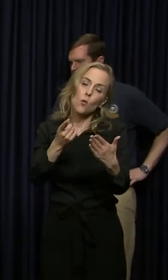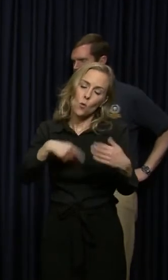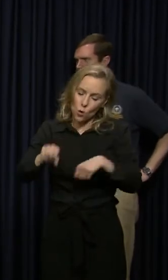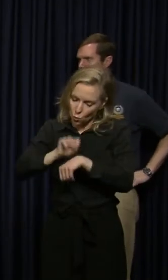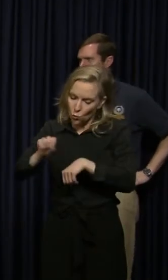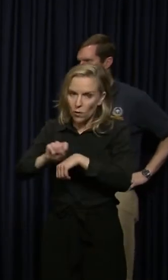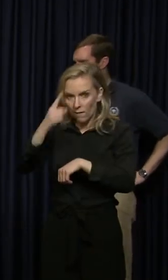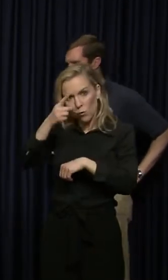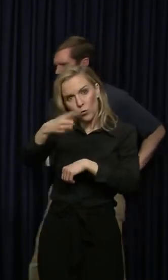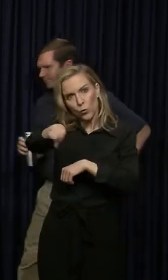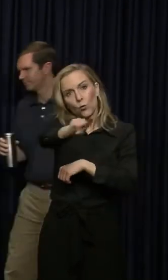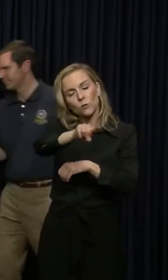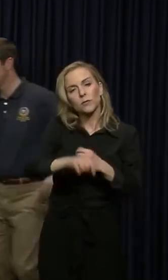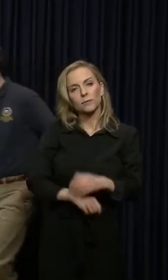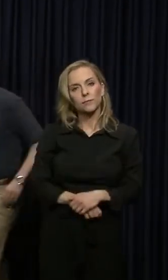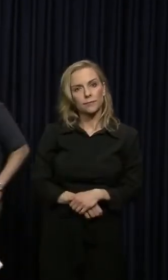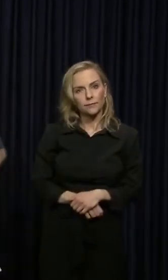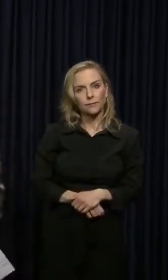are working for you.